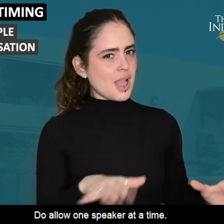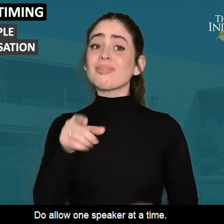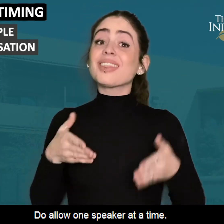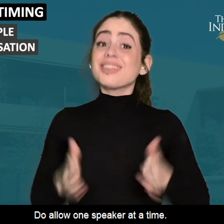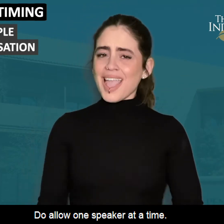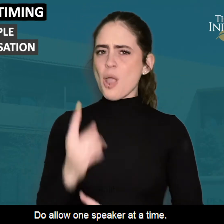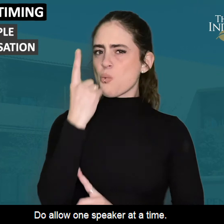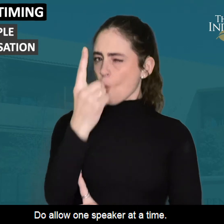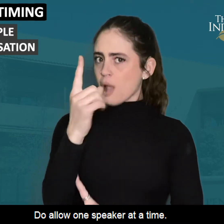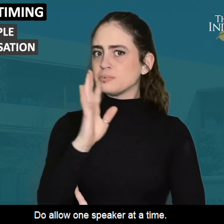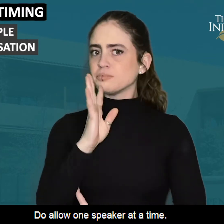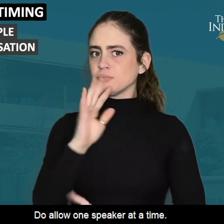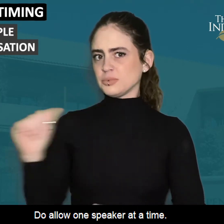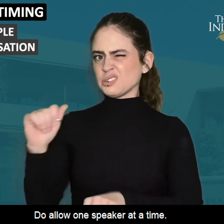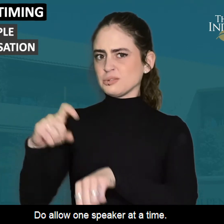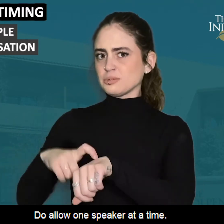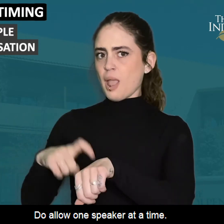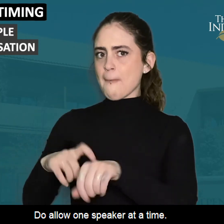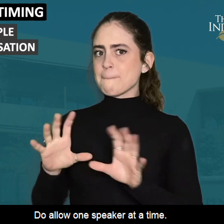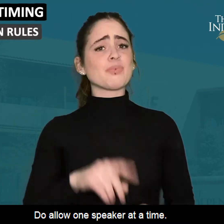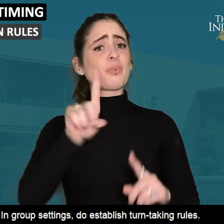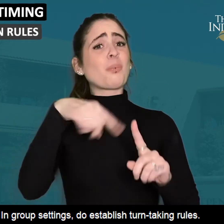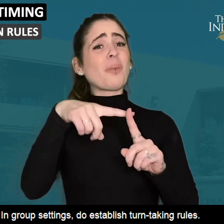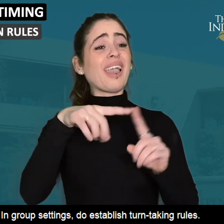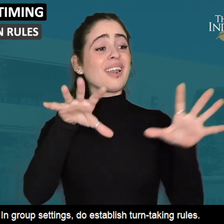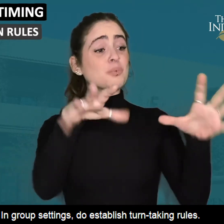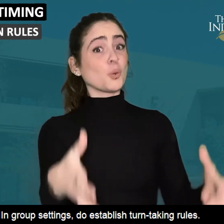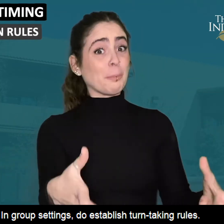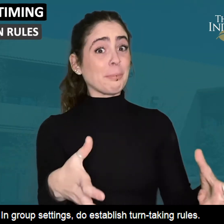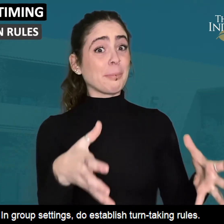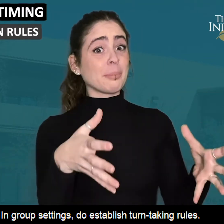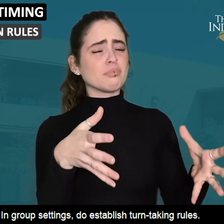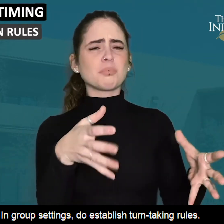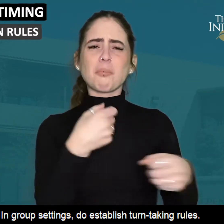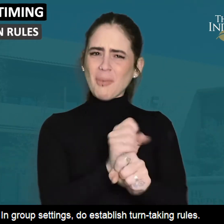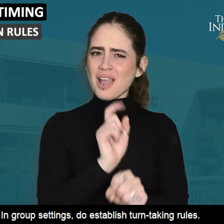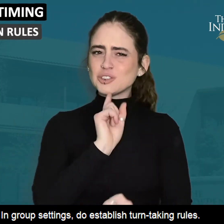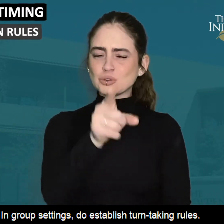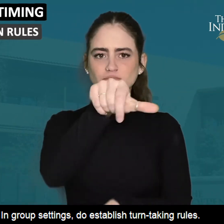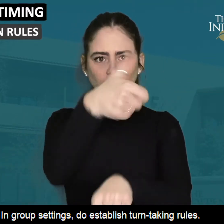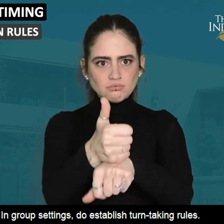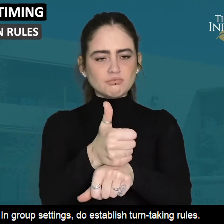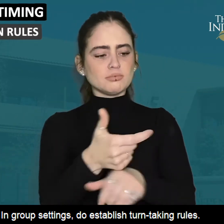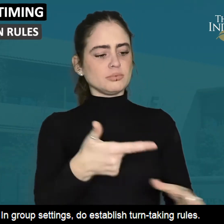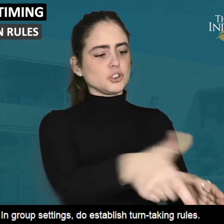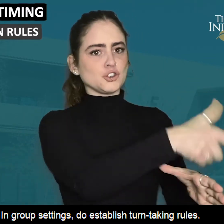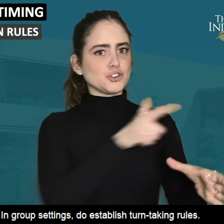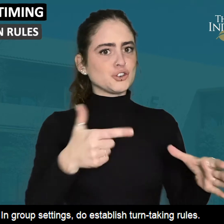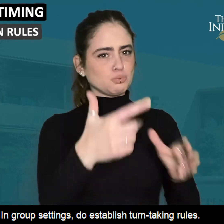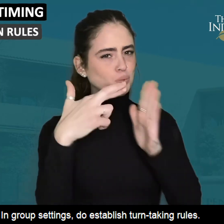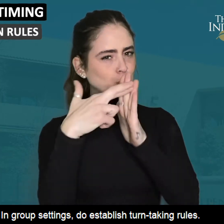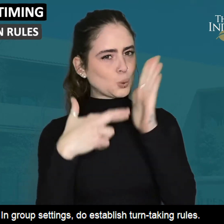Do allow one speaker at a time. In group settings, do establish turn-taking rules.